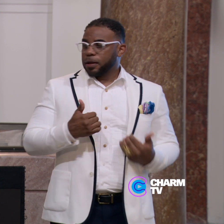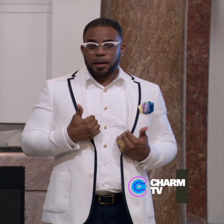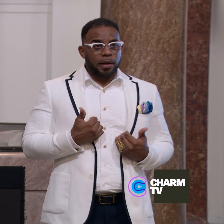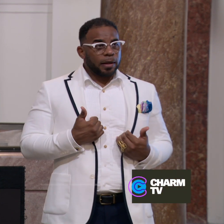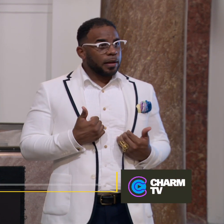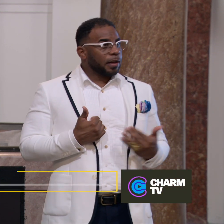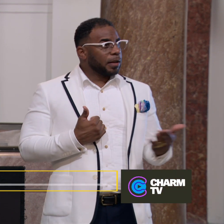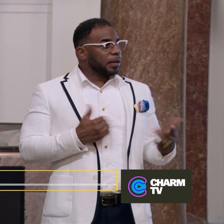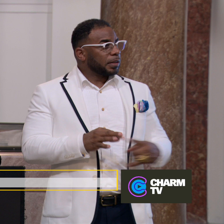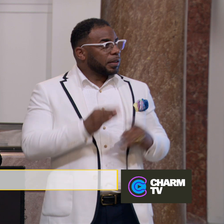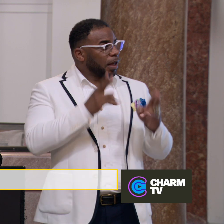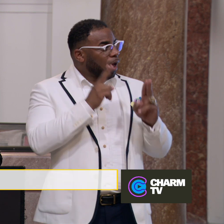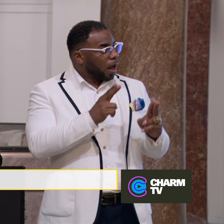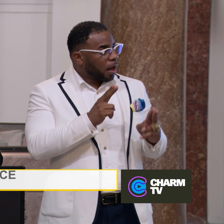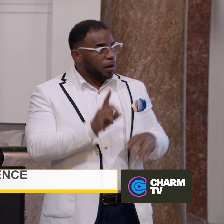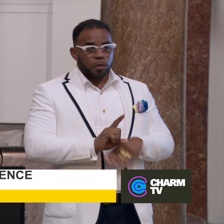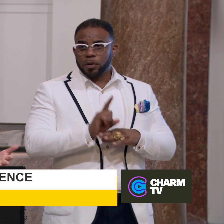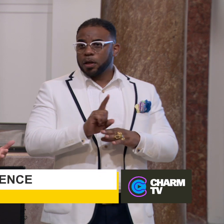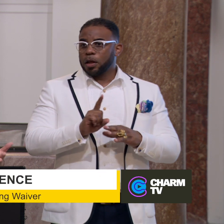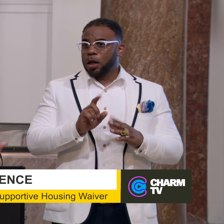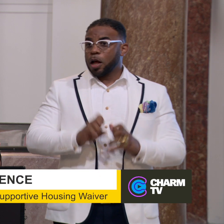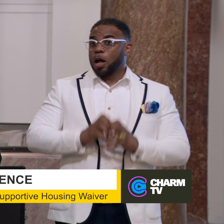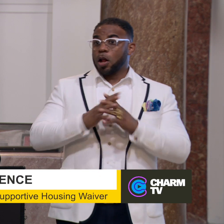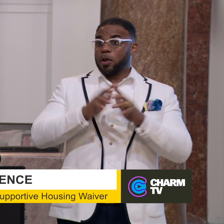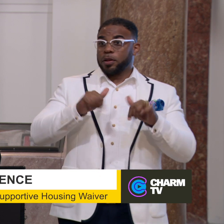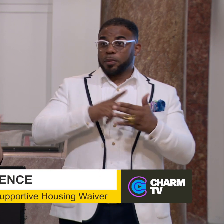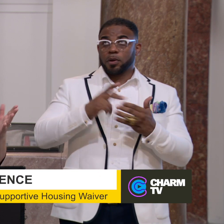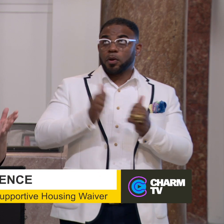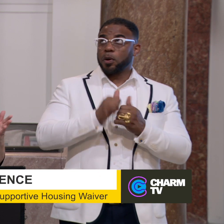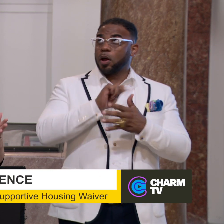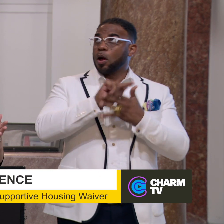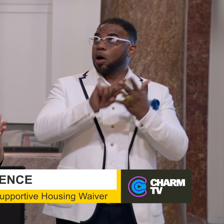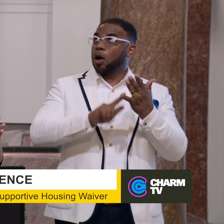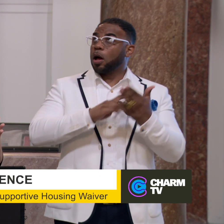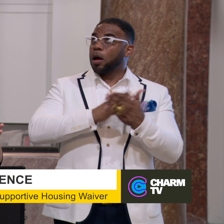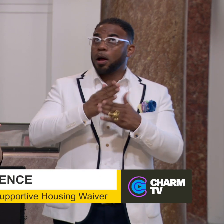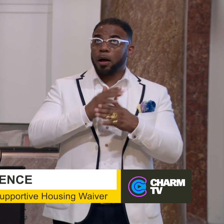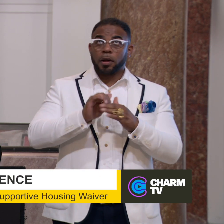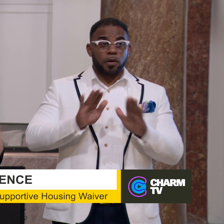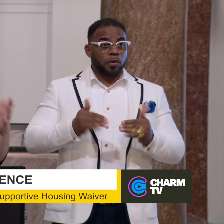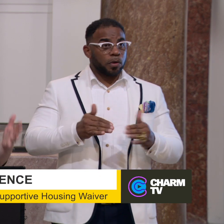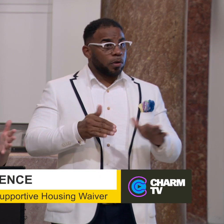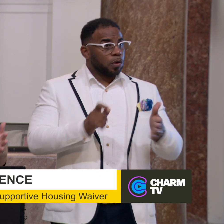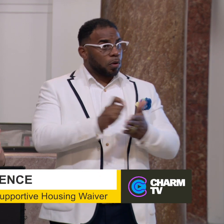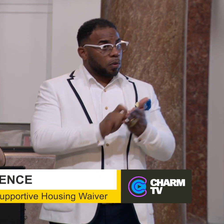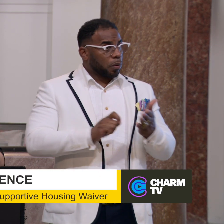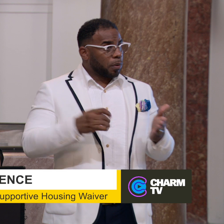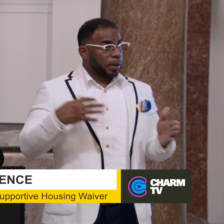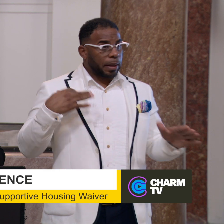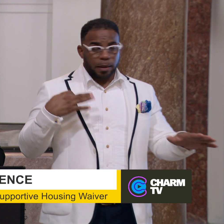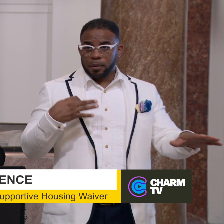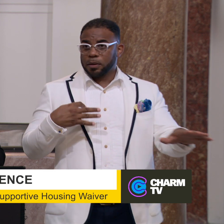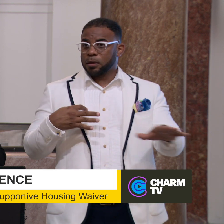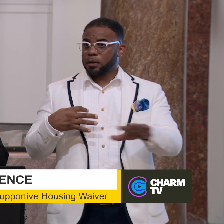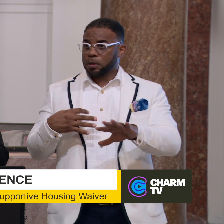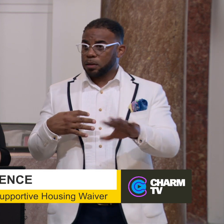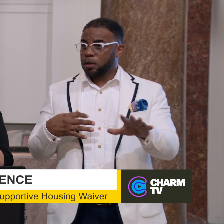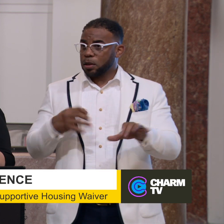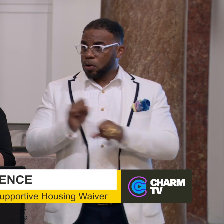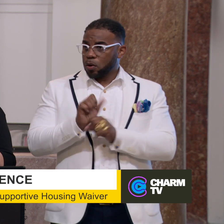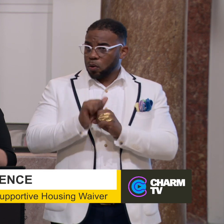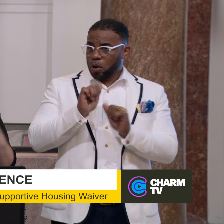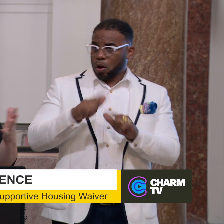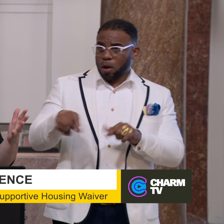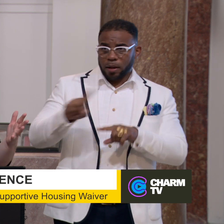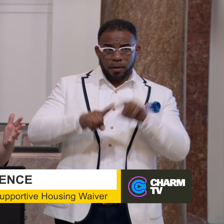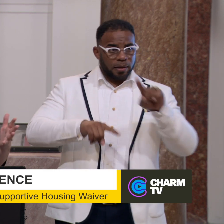the distinct honor and privilege of launching this with all these partners in the room, wrote the application, worked with